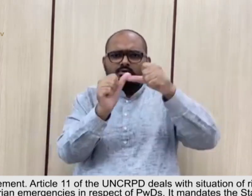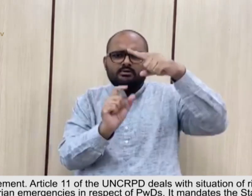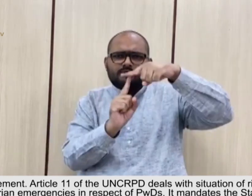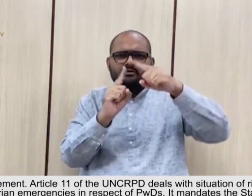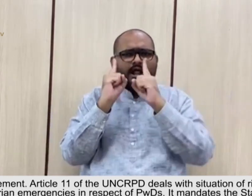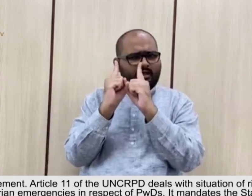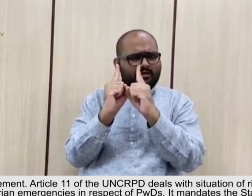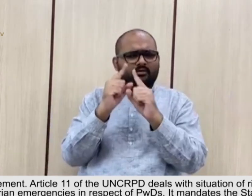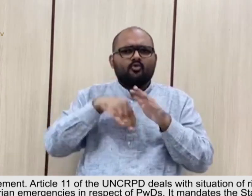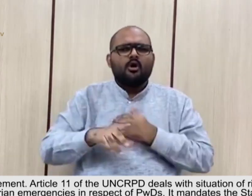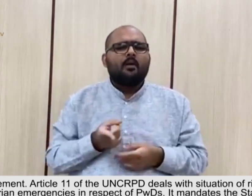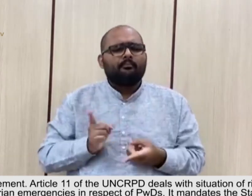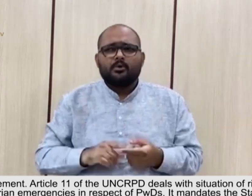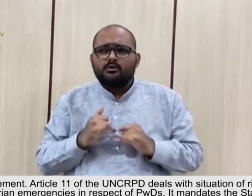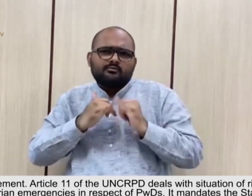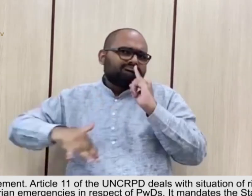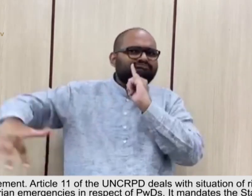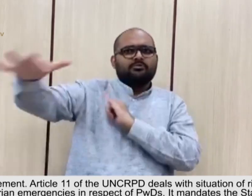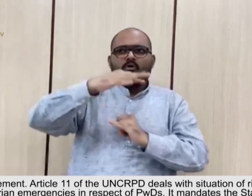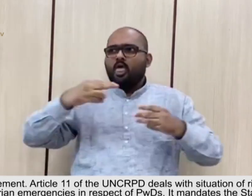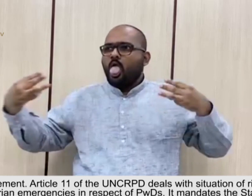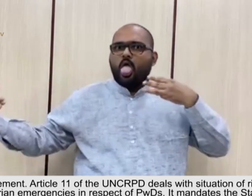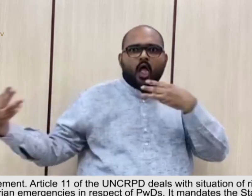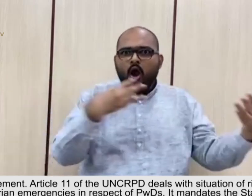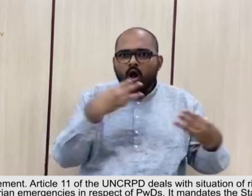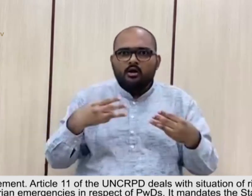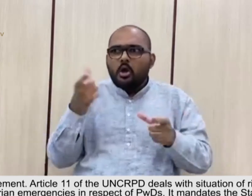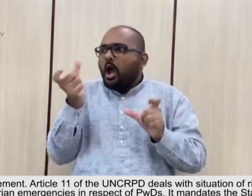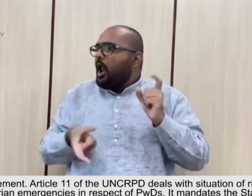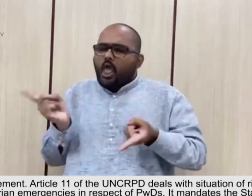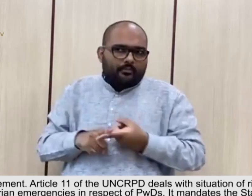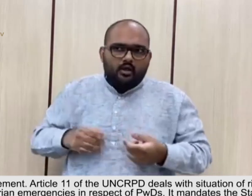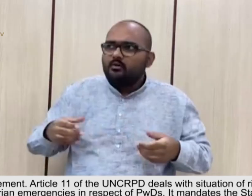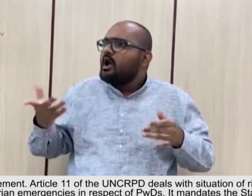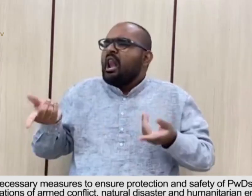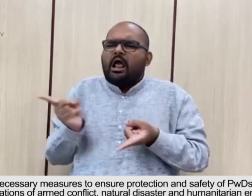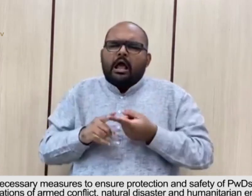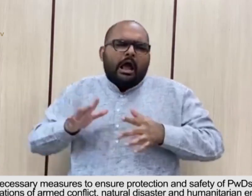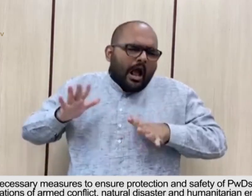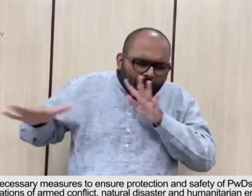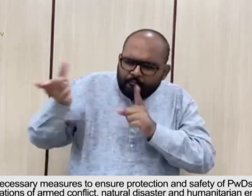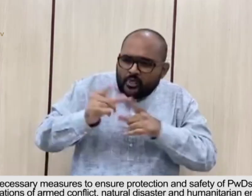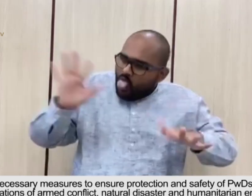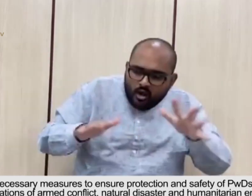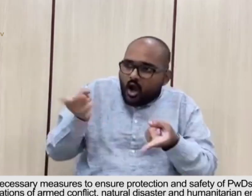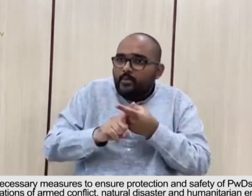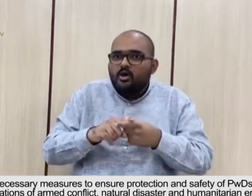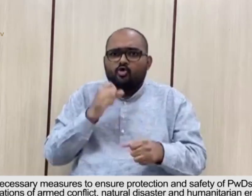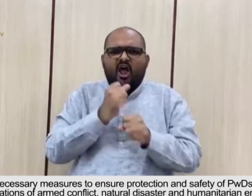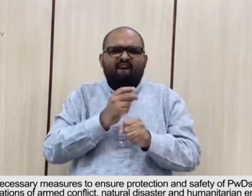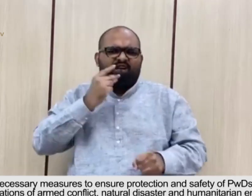of PWD's. It mandates the state parties to take all necessary measures to ensure protection and safety of PWD's in situation